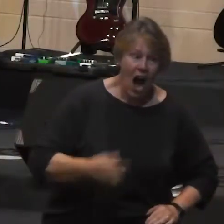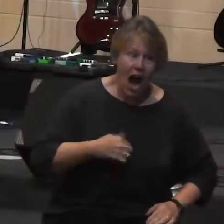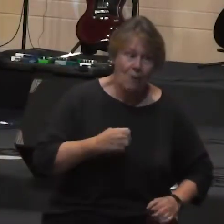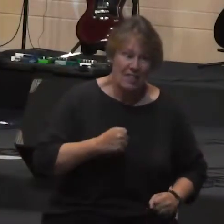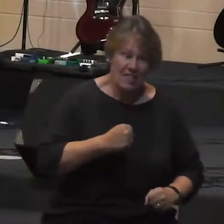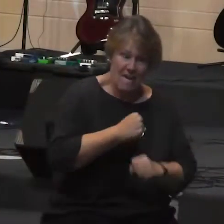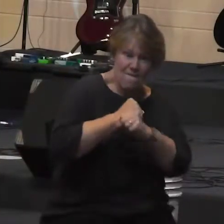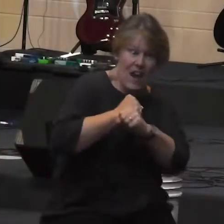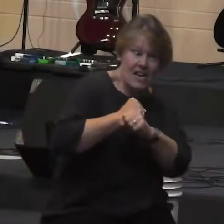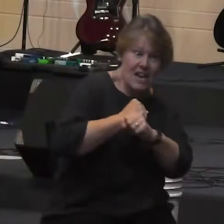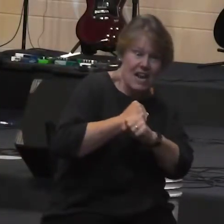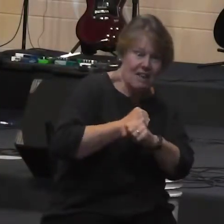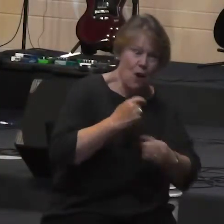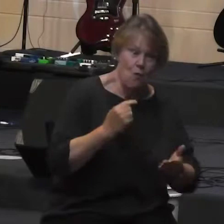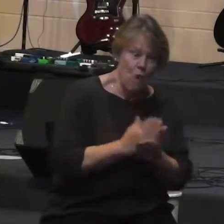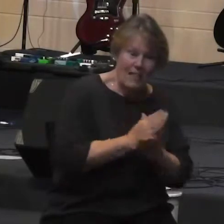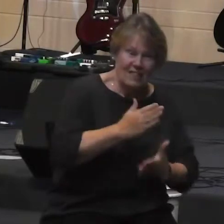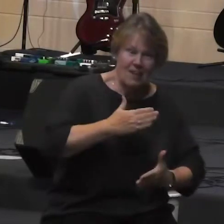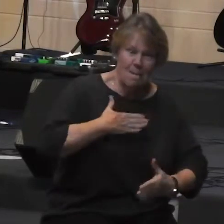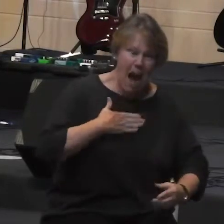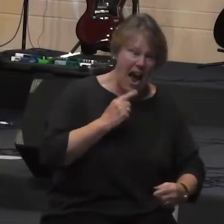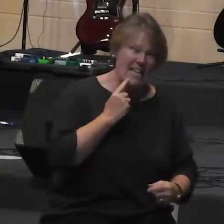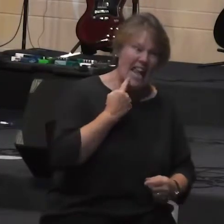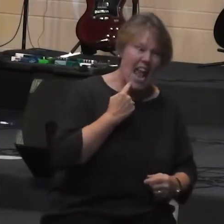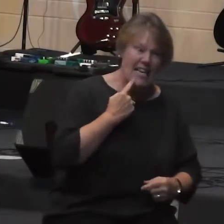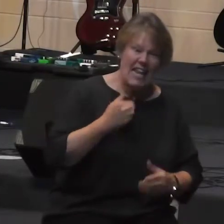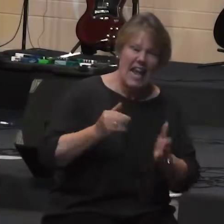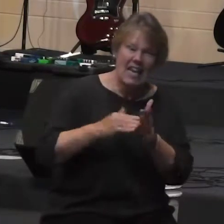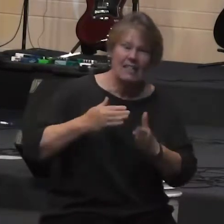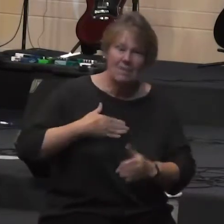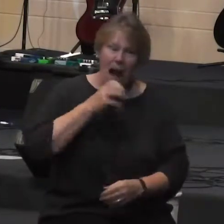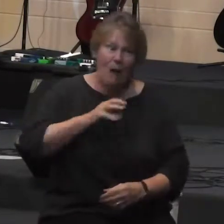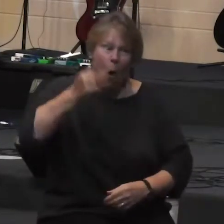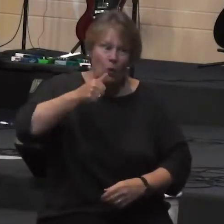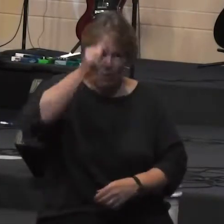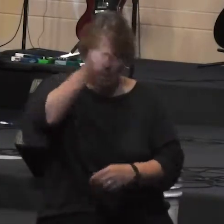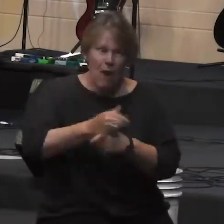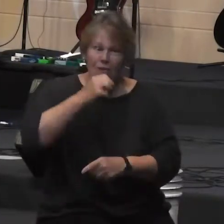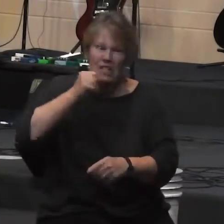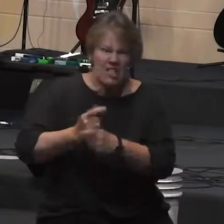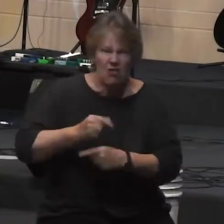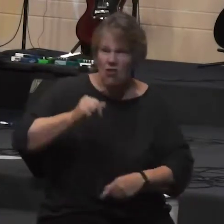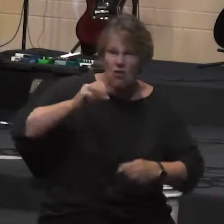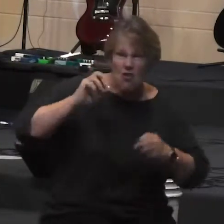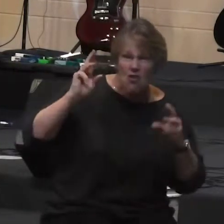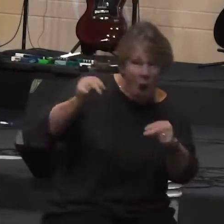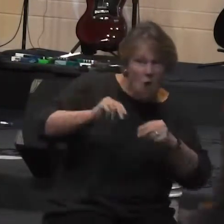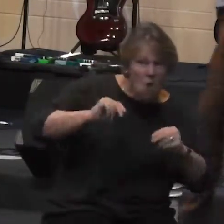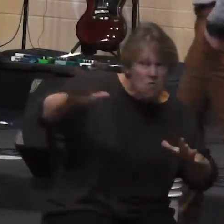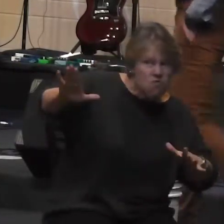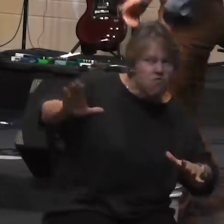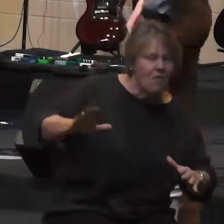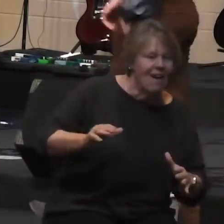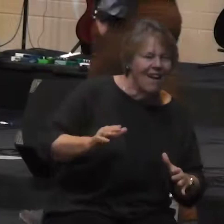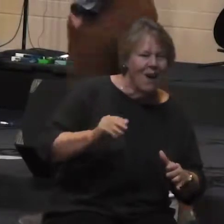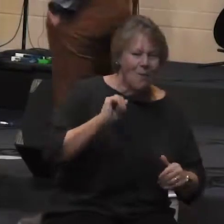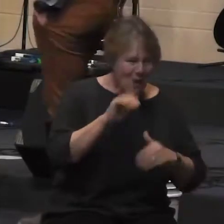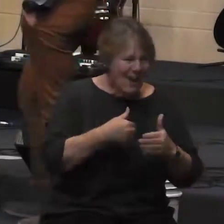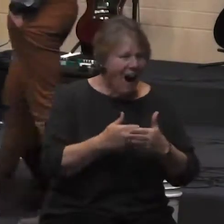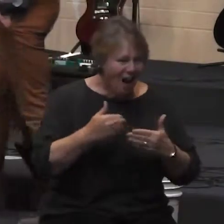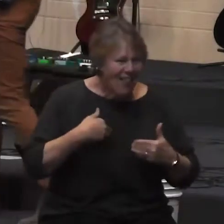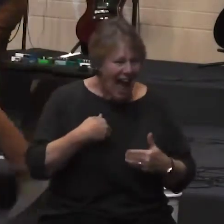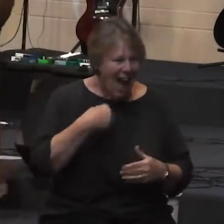my right to my candy against that older brother and sister of mine get your hands off right? And we all have memories